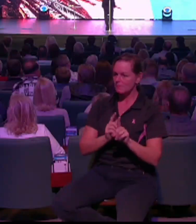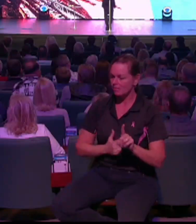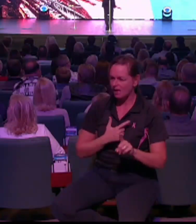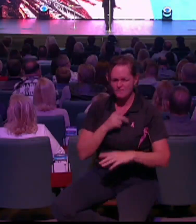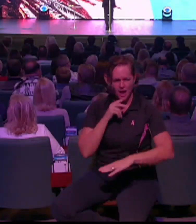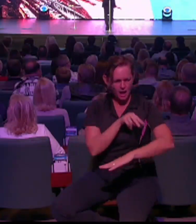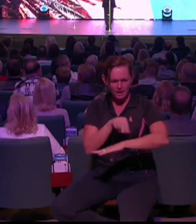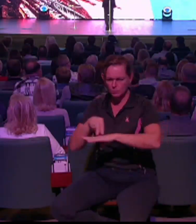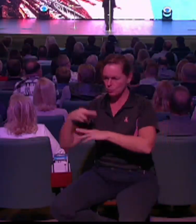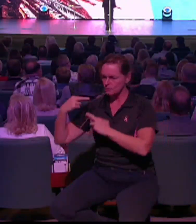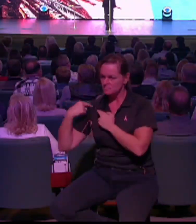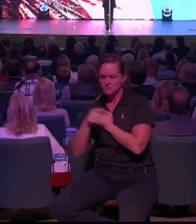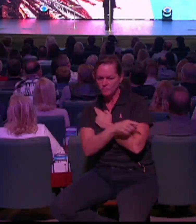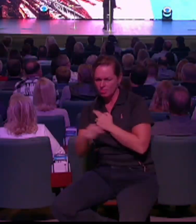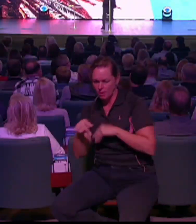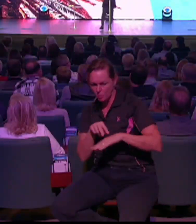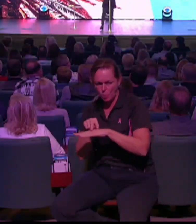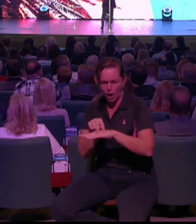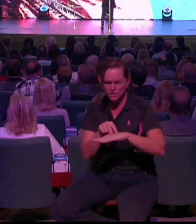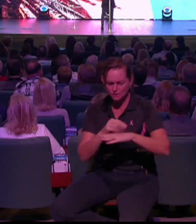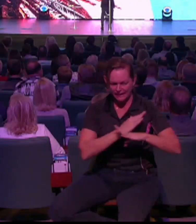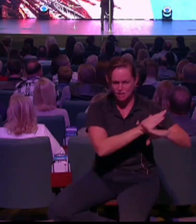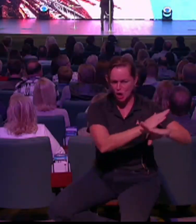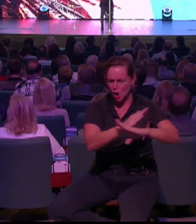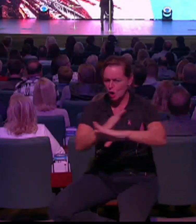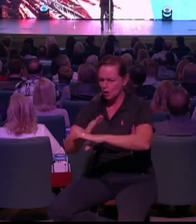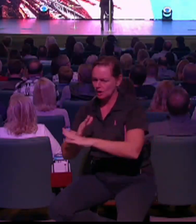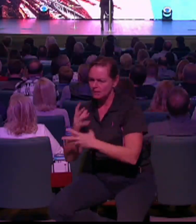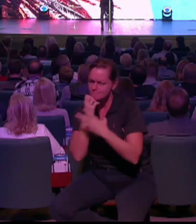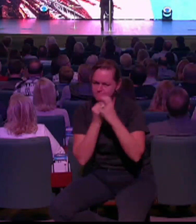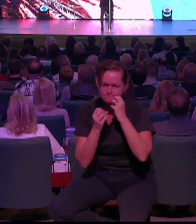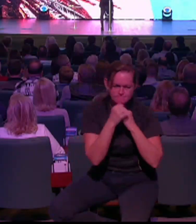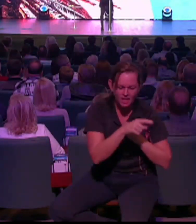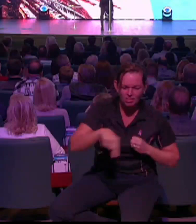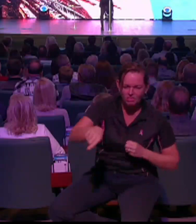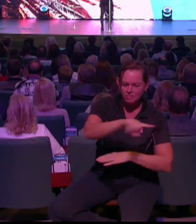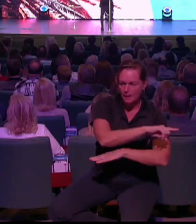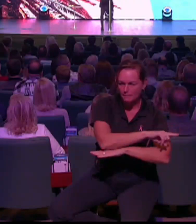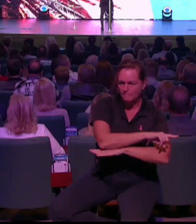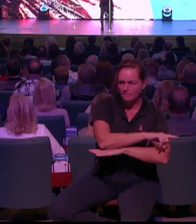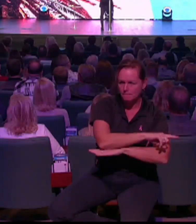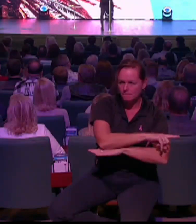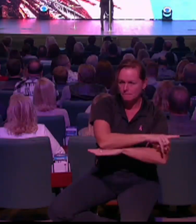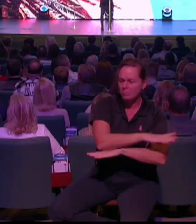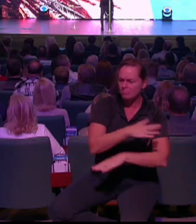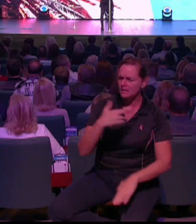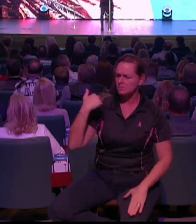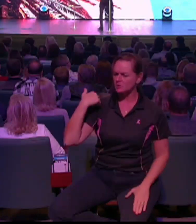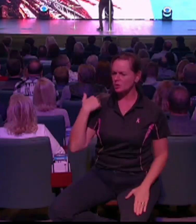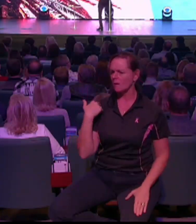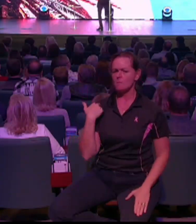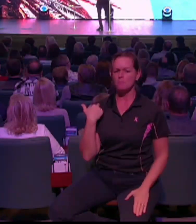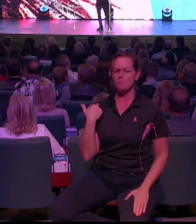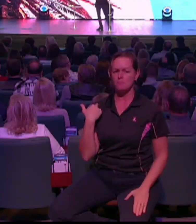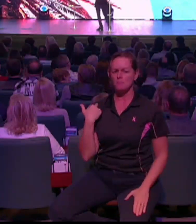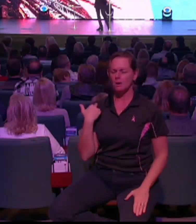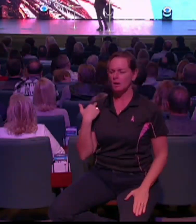station and I have this ability to climb a tower. I love this idea of